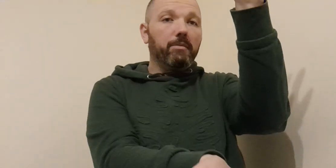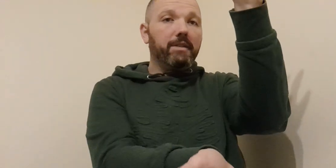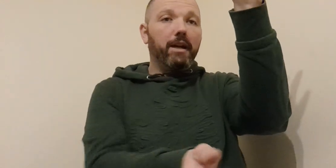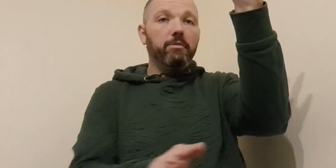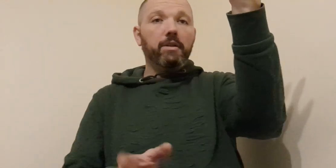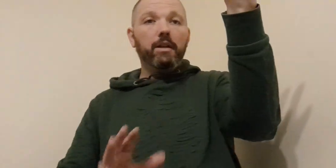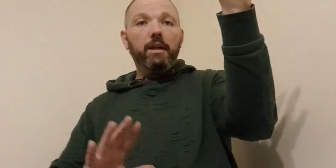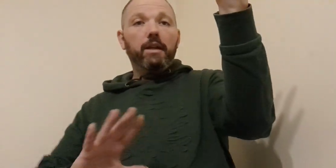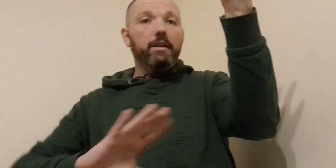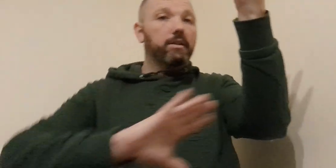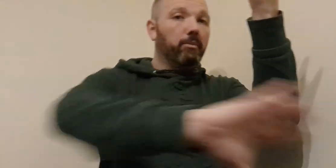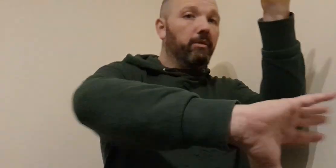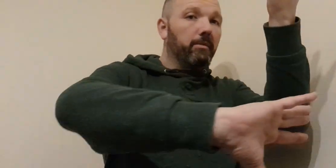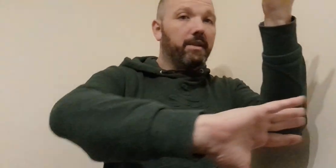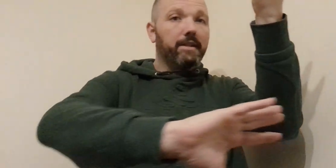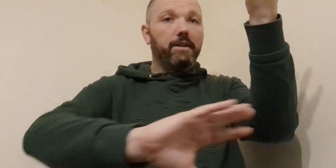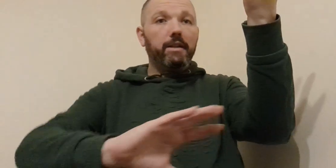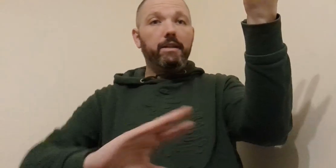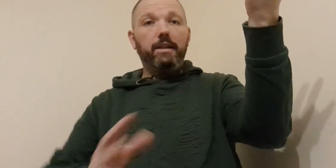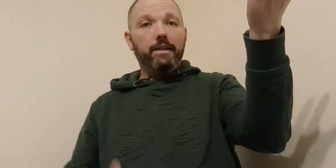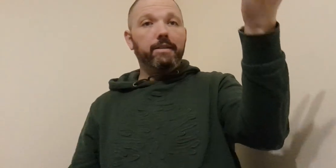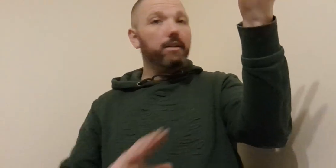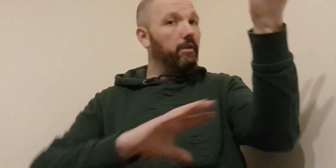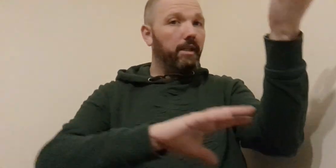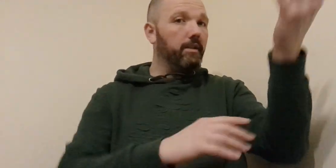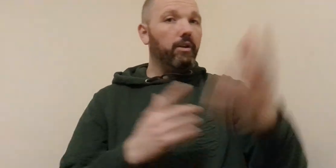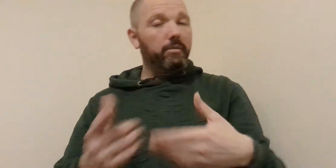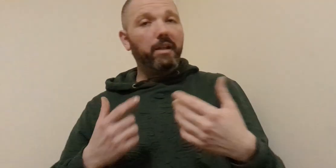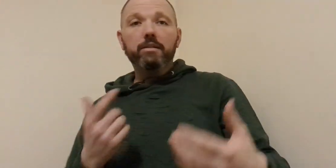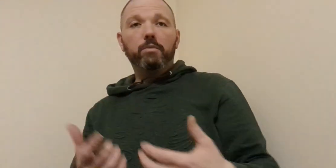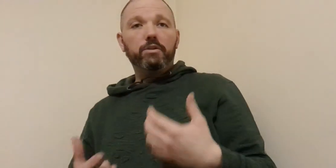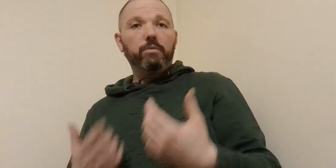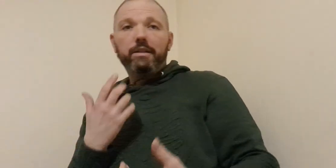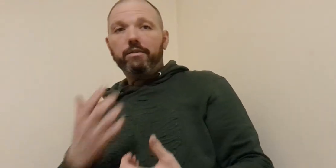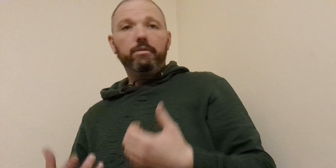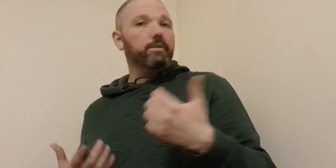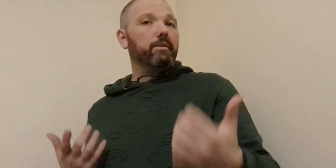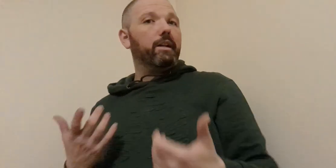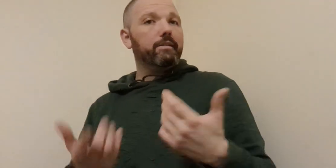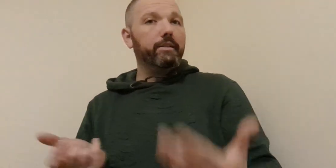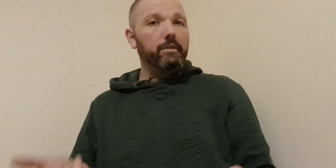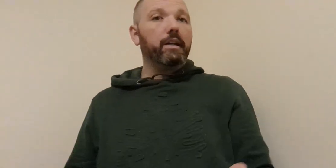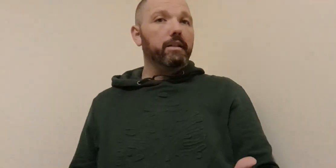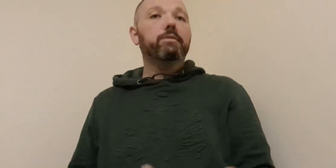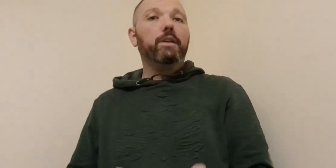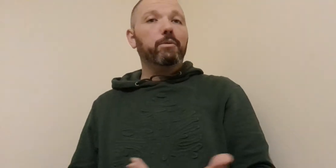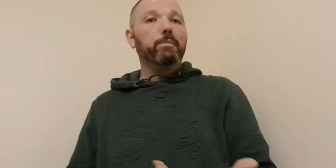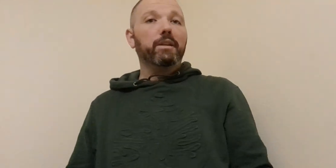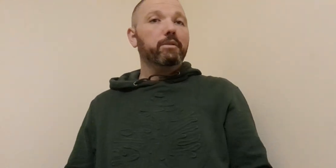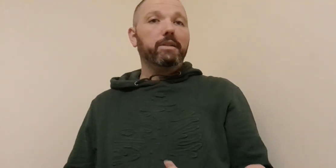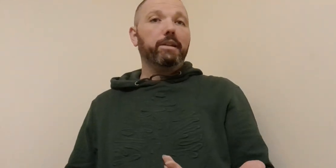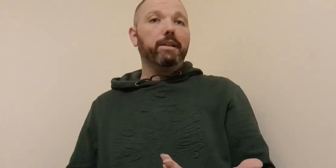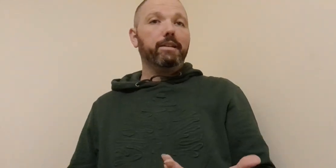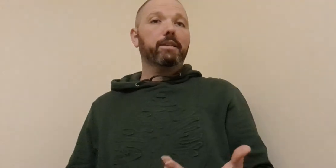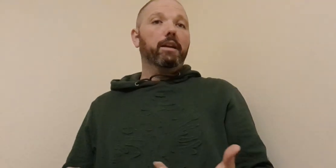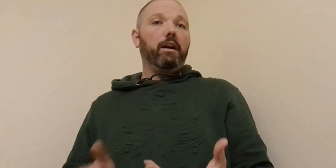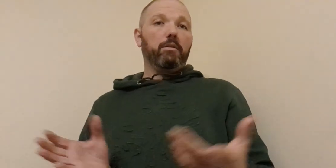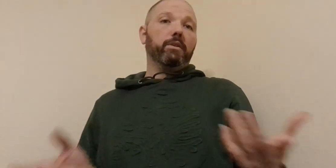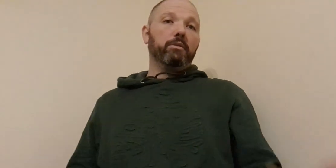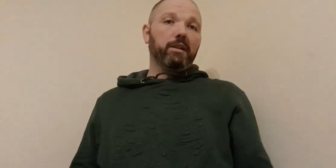them down to move them to the side etc it all depends on what you want to do as regards like with the kind of the follow-up like good techniques or whether you want